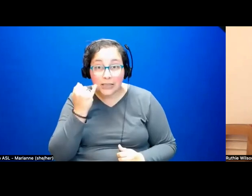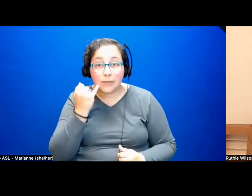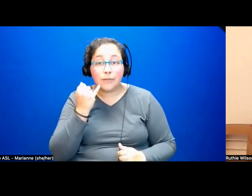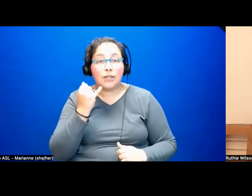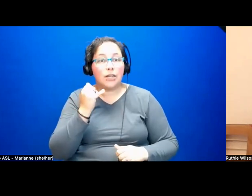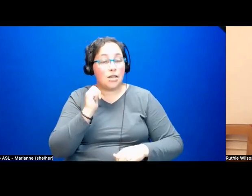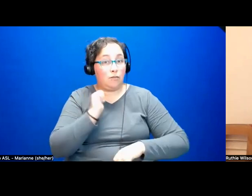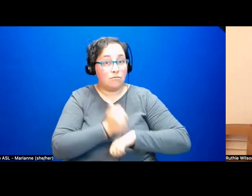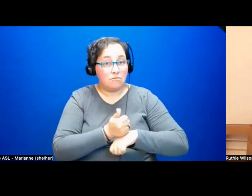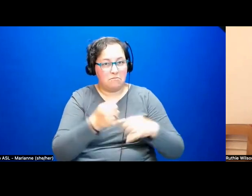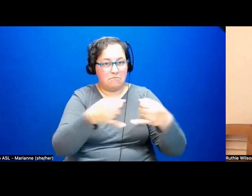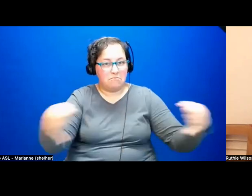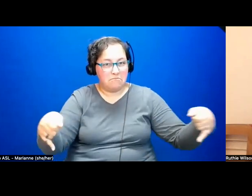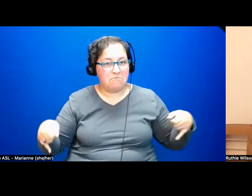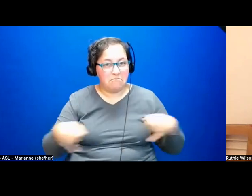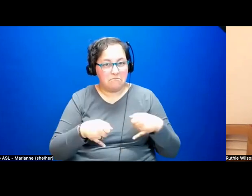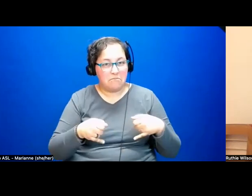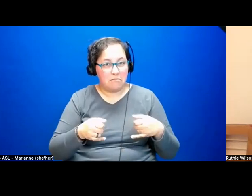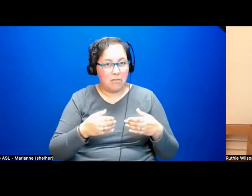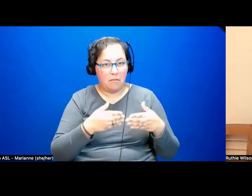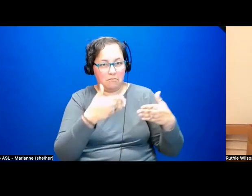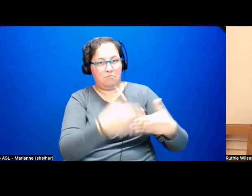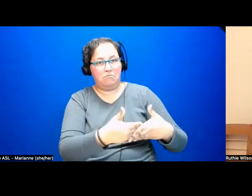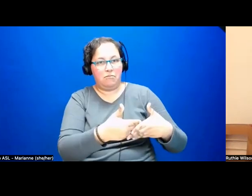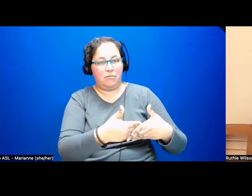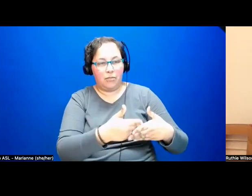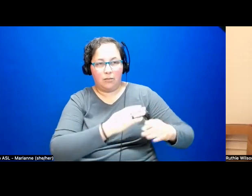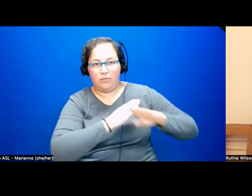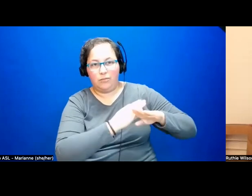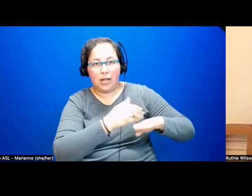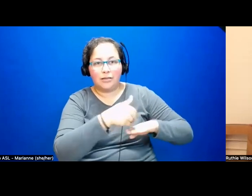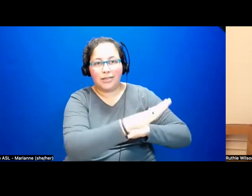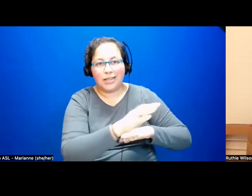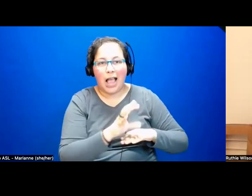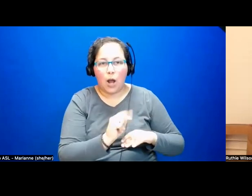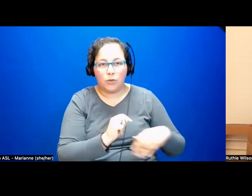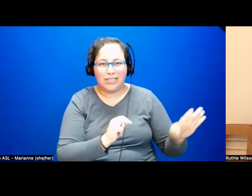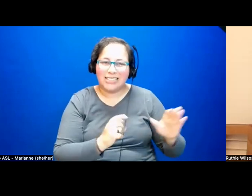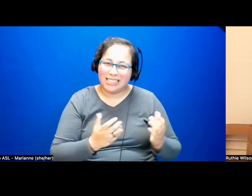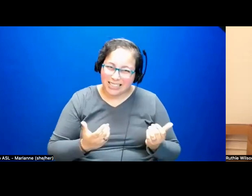drawn around, let us call it Catalonia, there would be one more